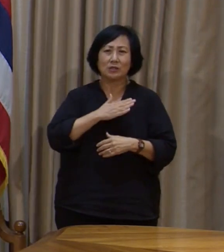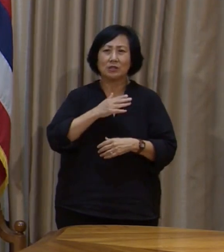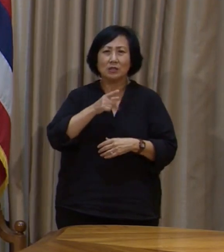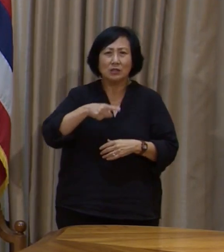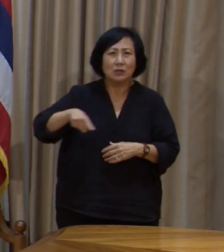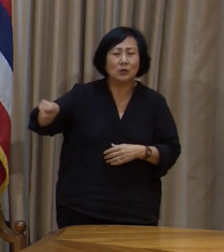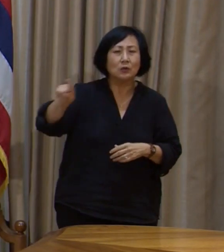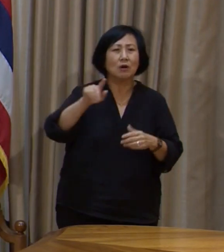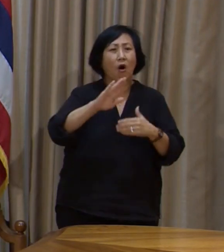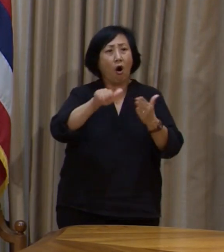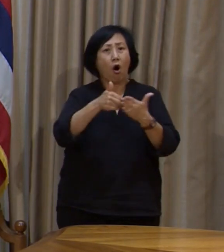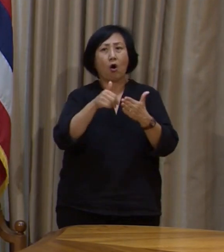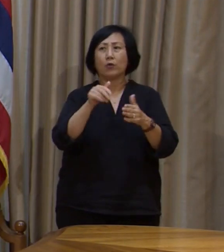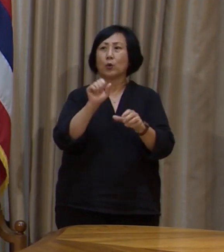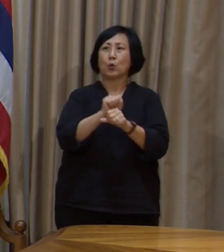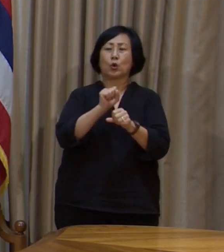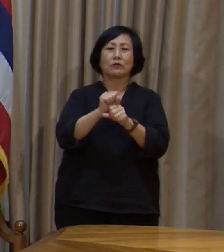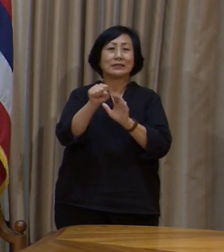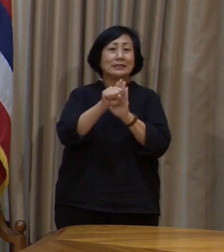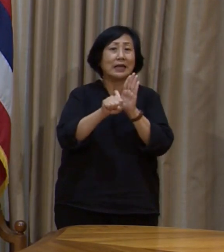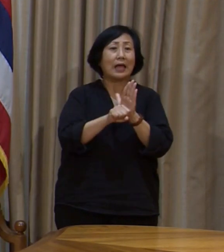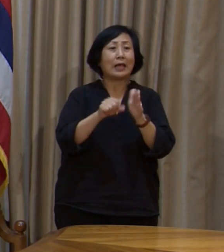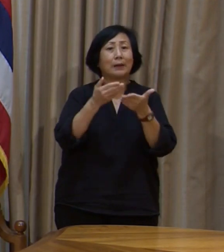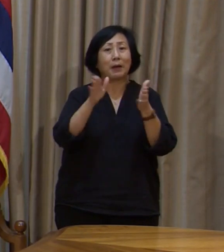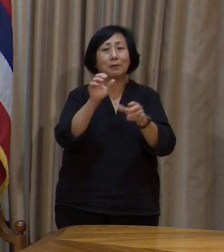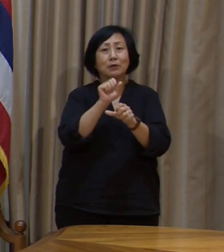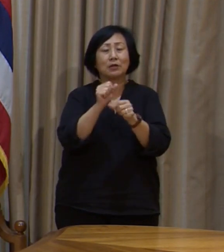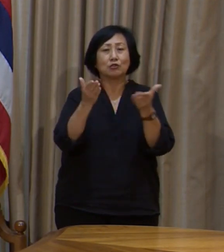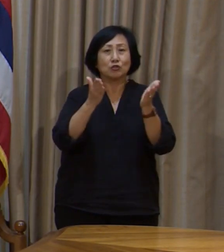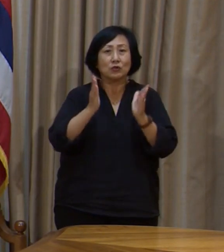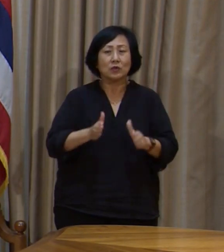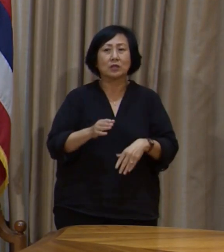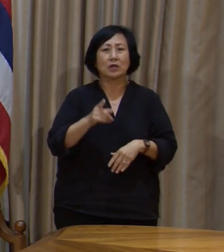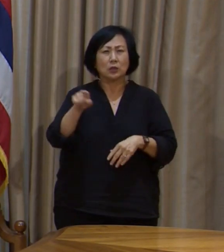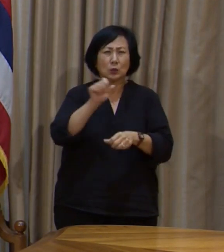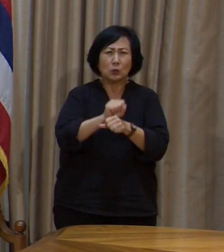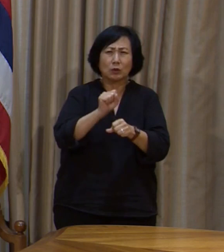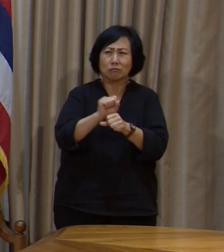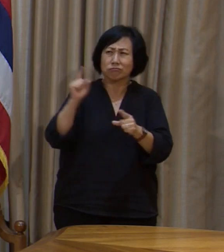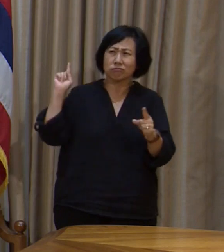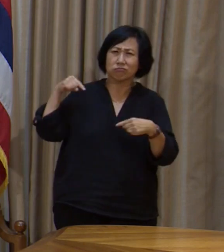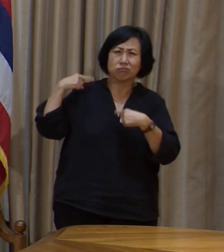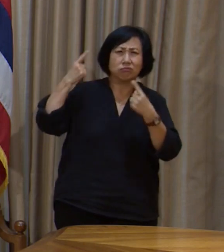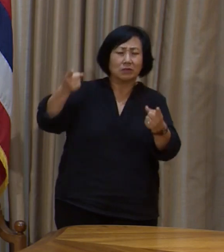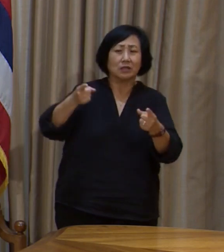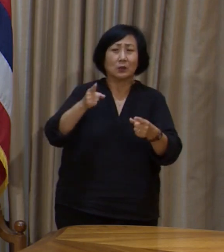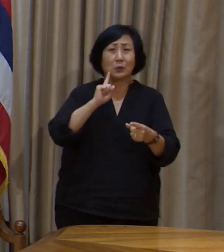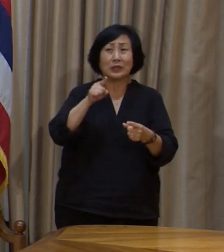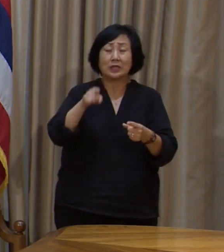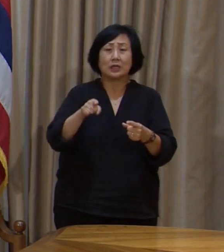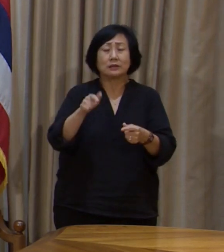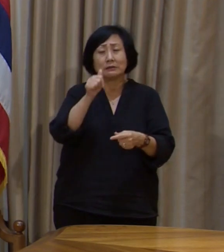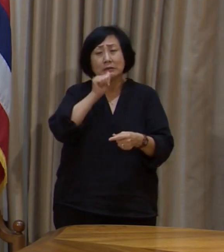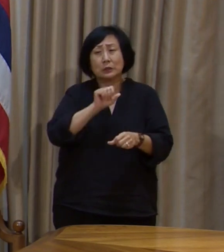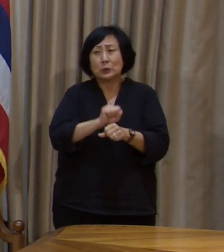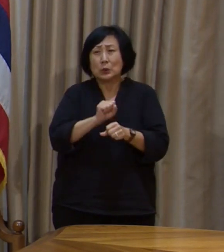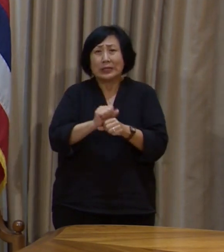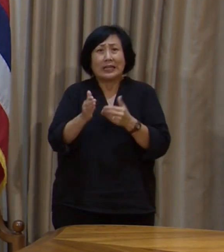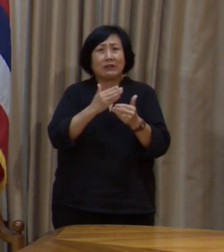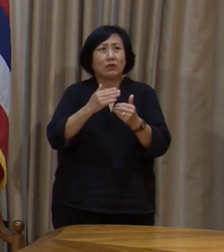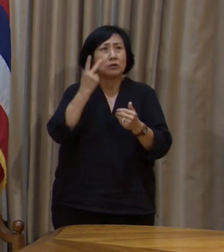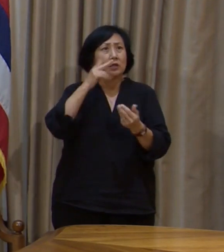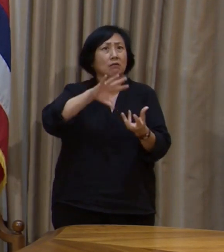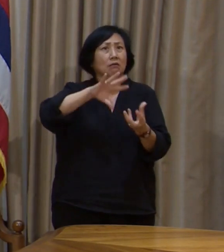of the public servants and the work that they've done in responding to this unprecedented conditions of this